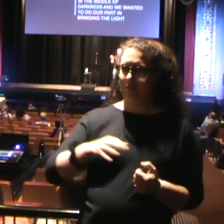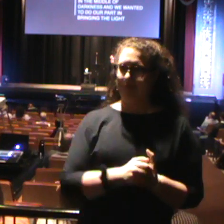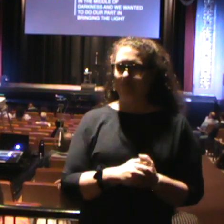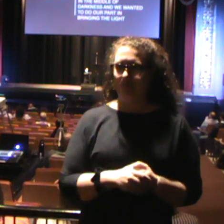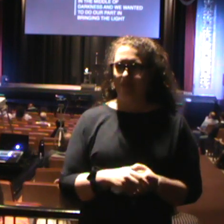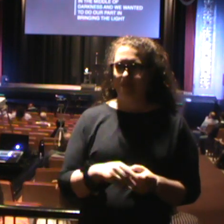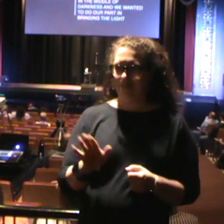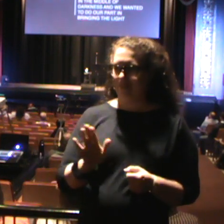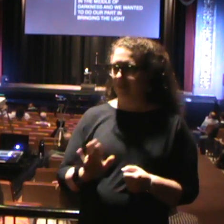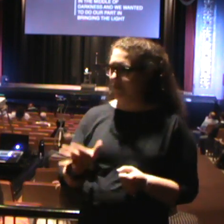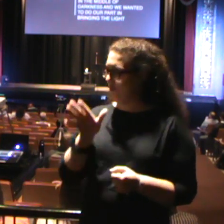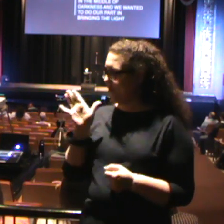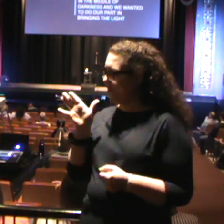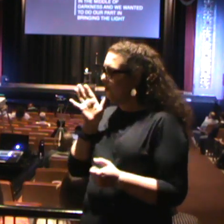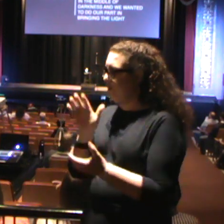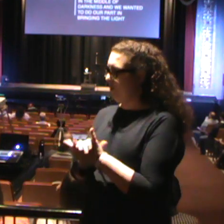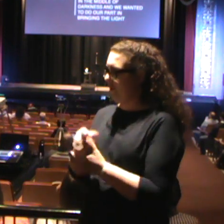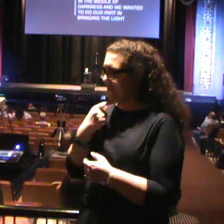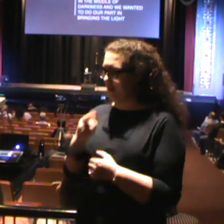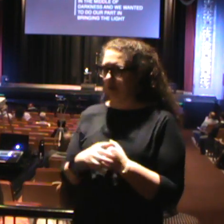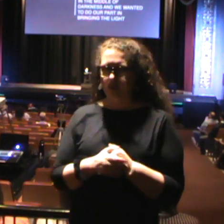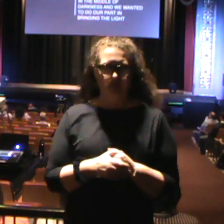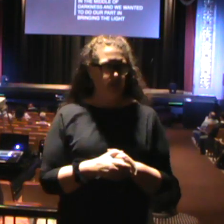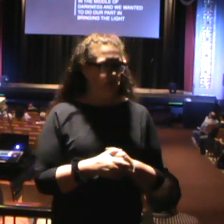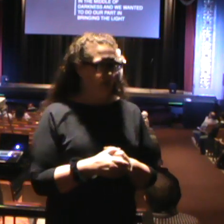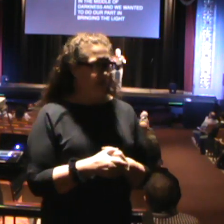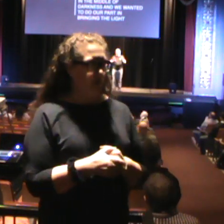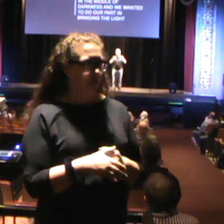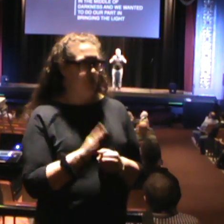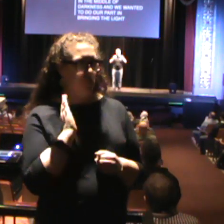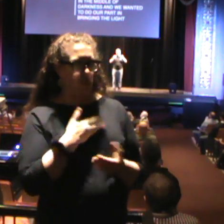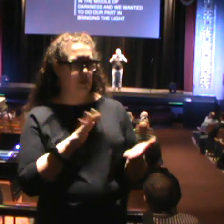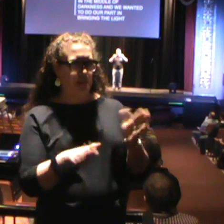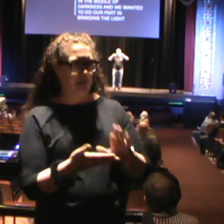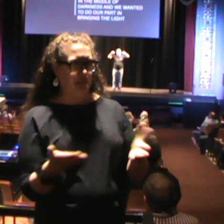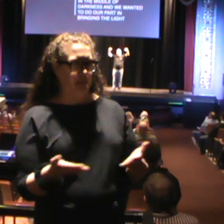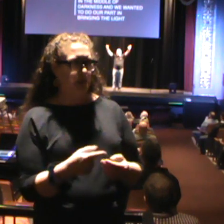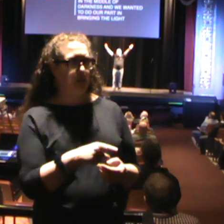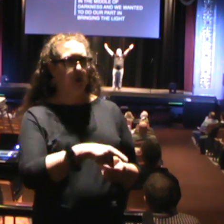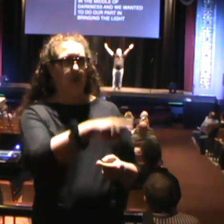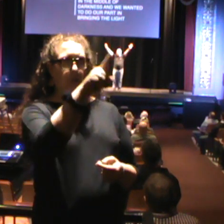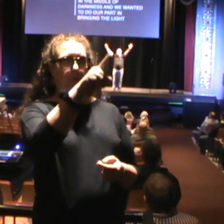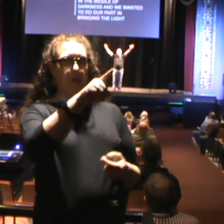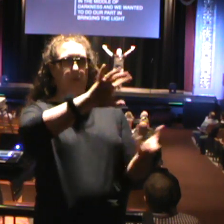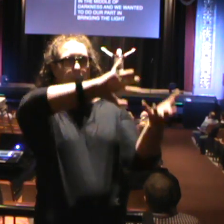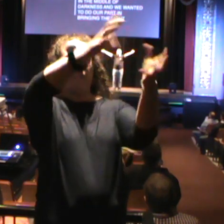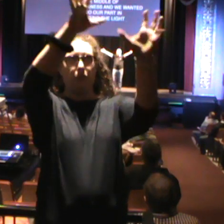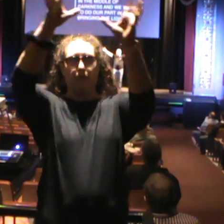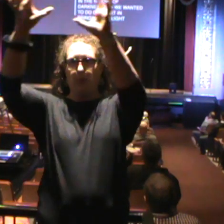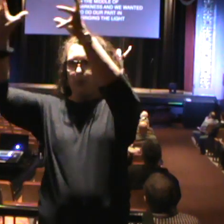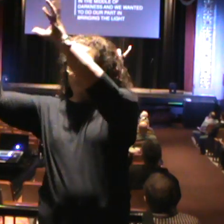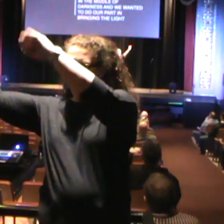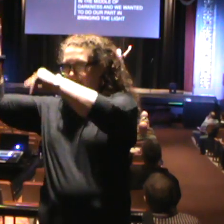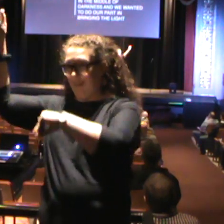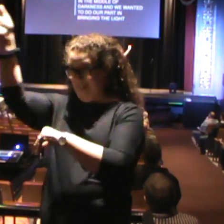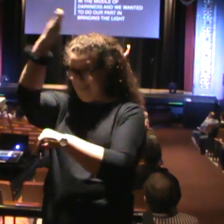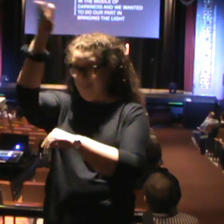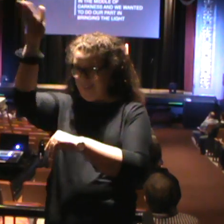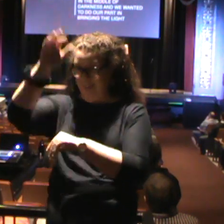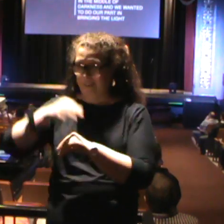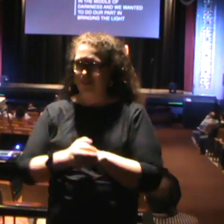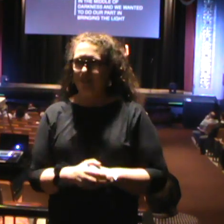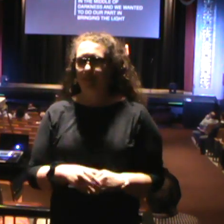That's what she said. And so proud was Hopewell of the chemical plants because they provided jobs